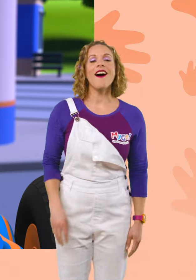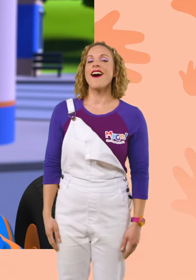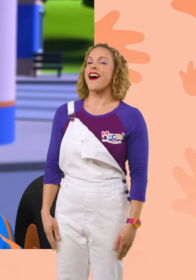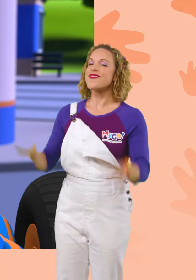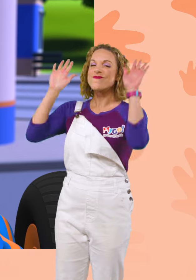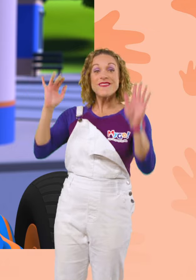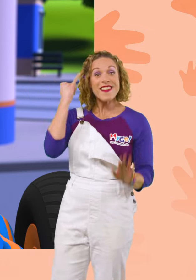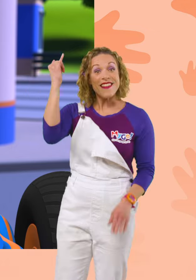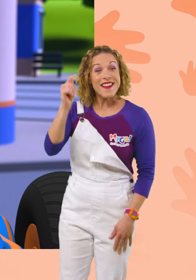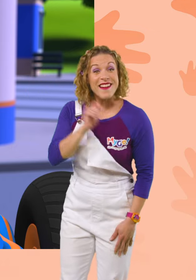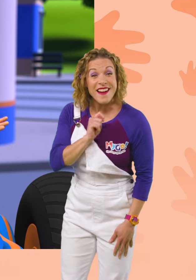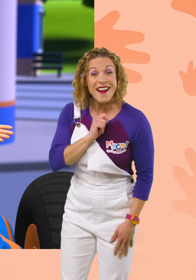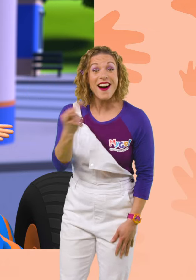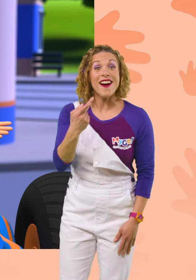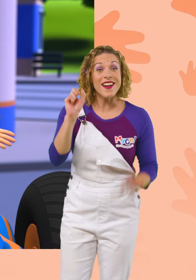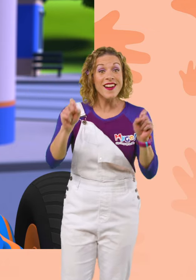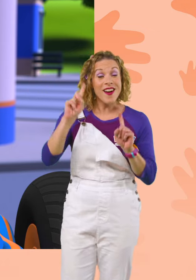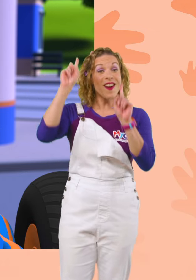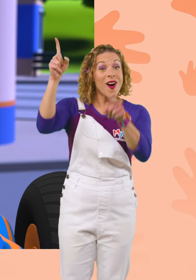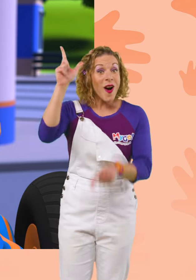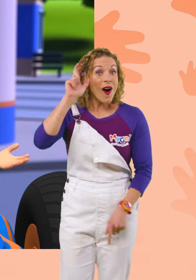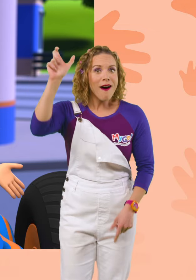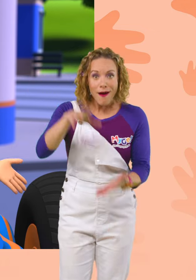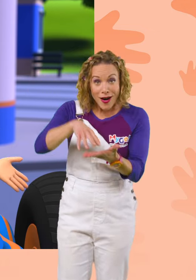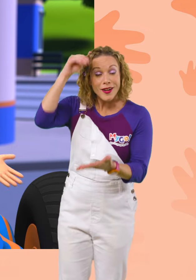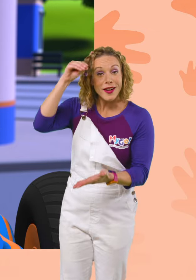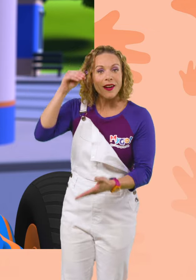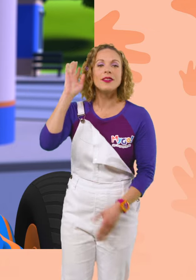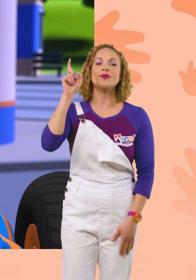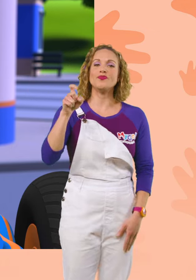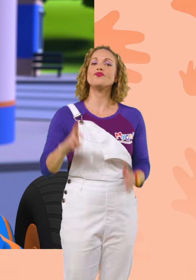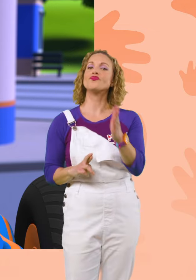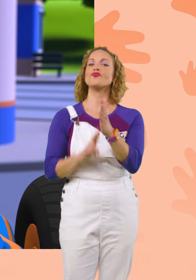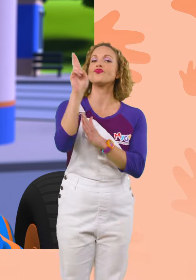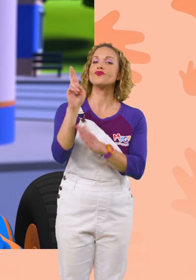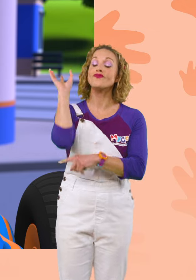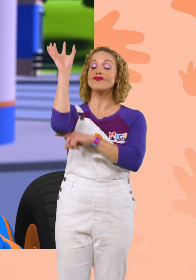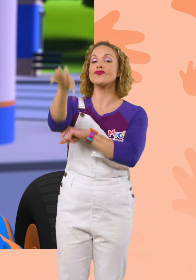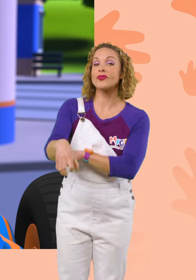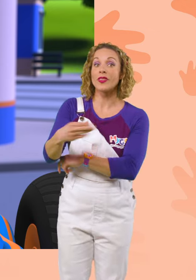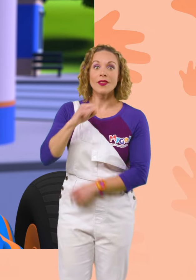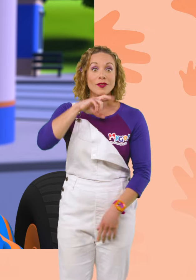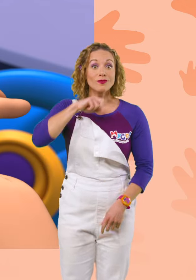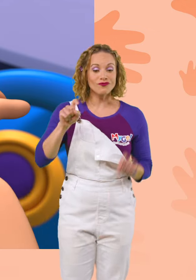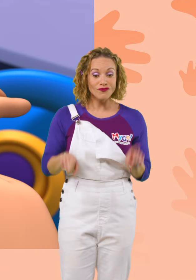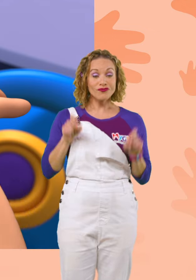Great idea, Tabs! We can go to the moon and find out! I'm going to need a rocket booster, excavator arm, and